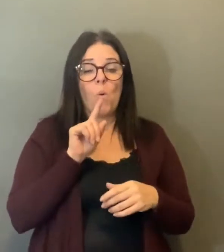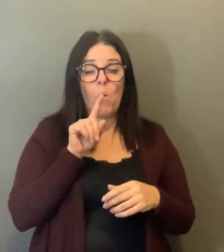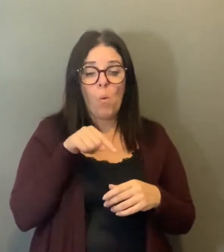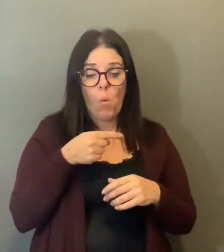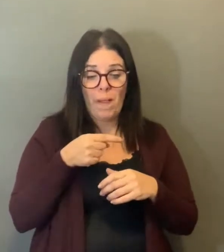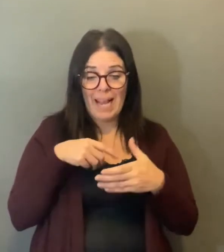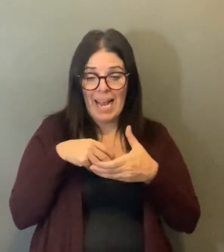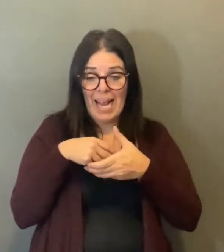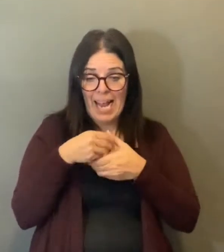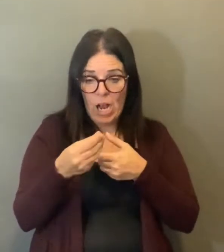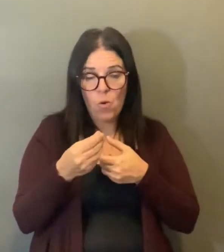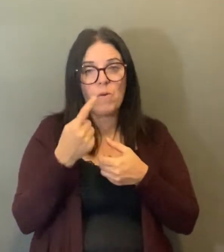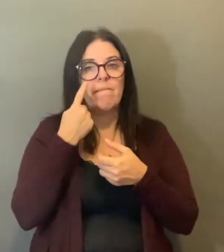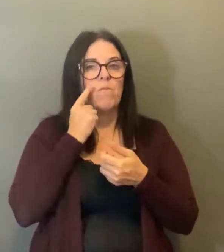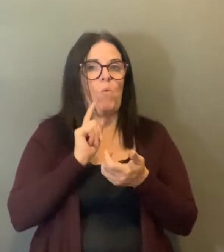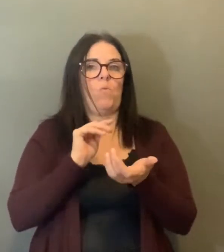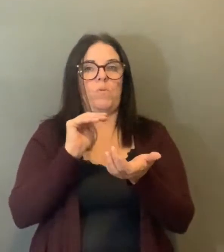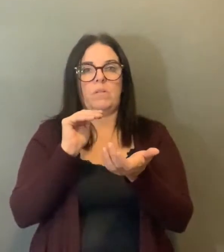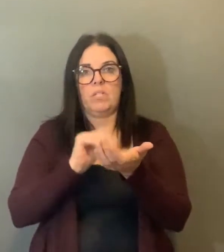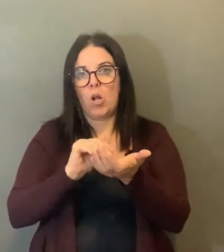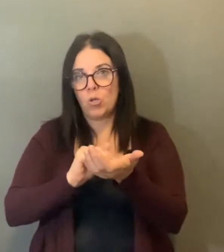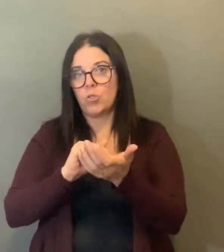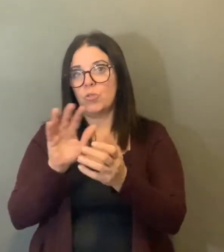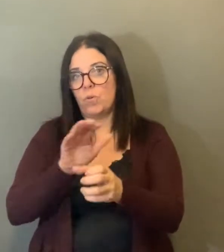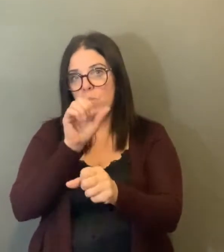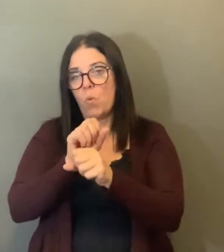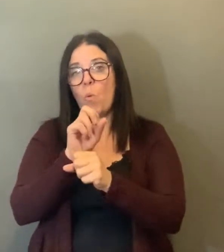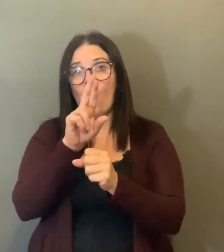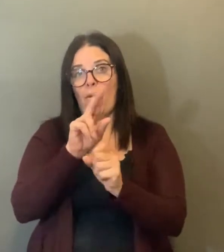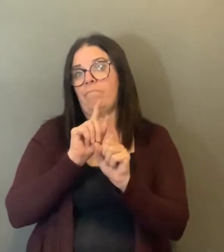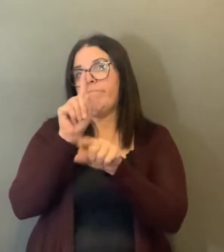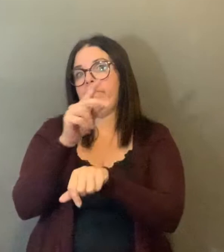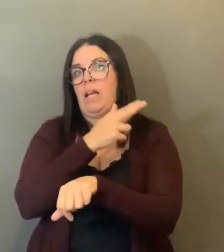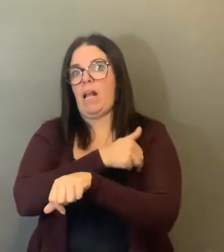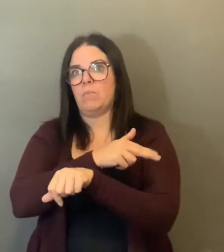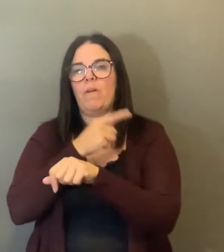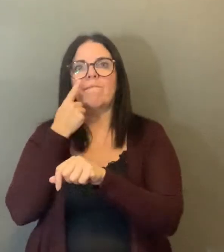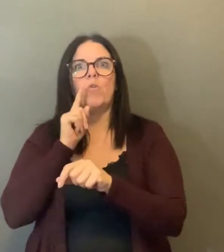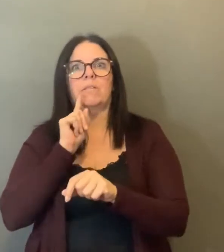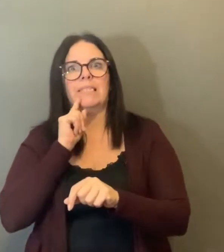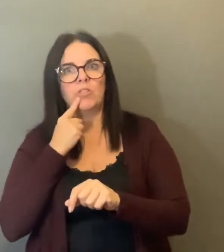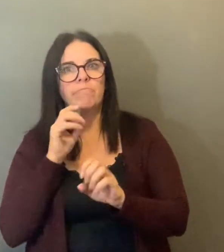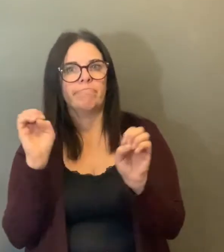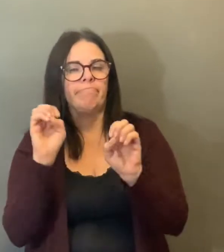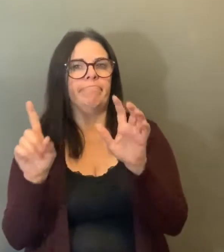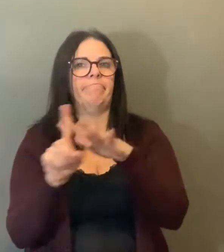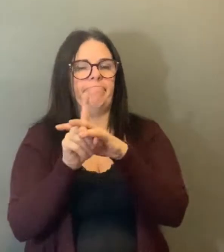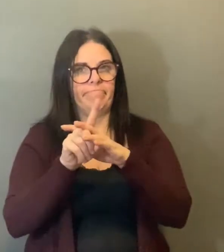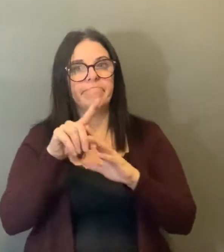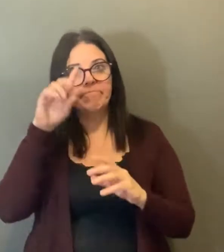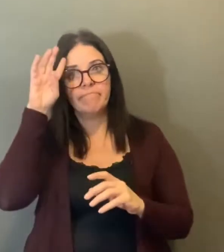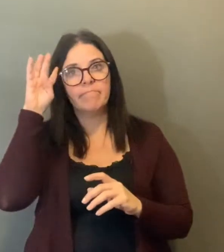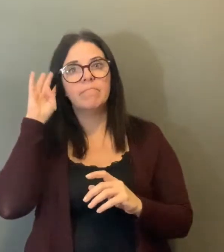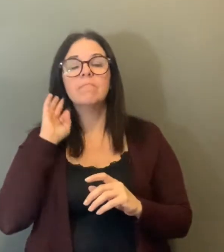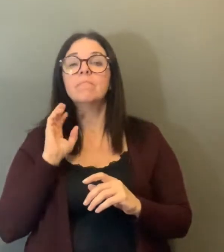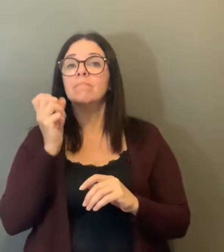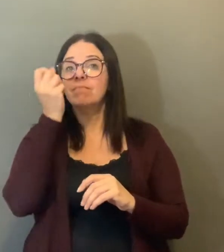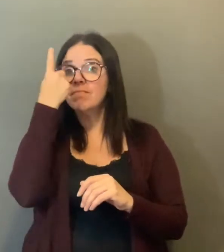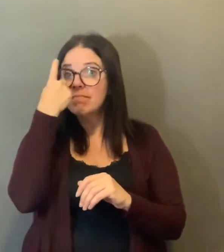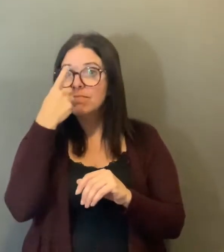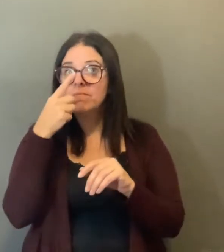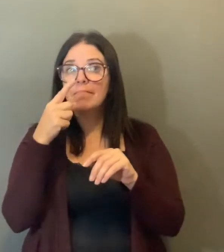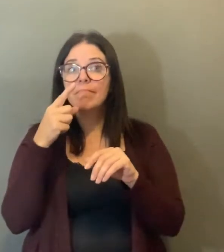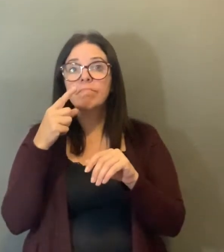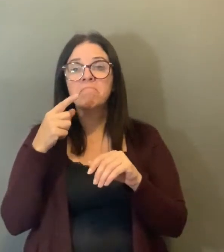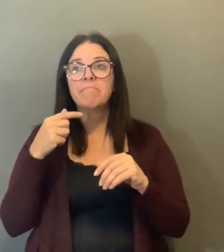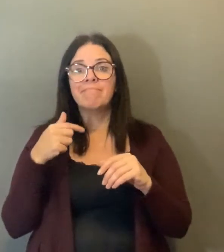go outside, they have to have other arrangements to get whatever, everything that they need. They can only go outside if they have